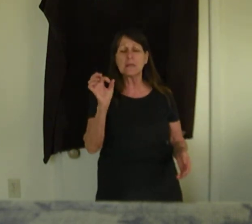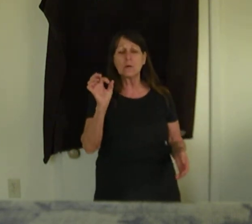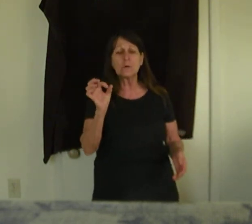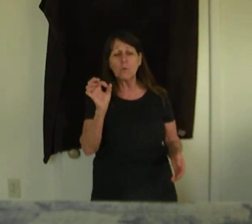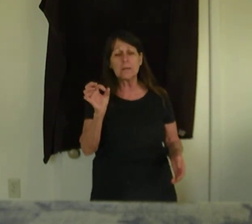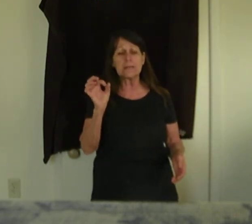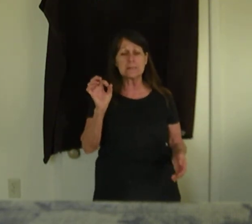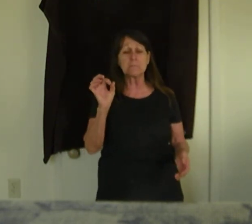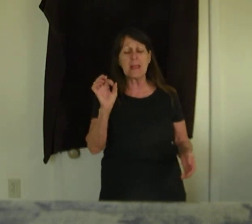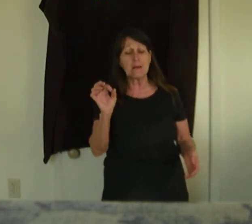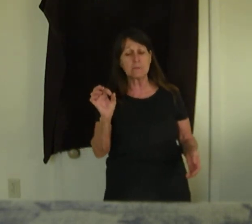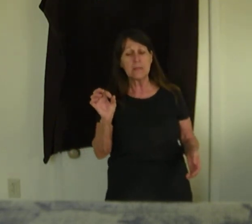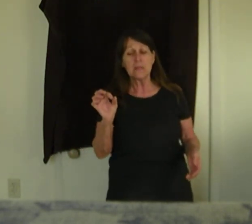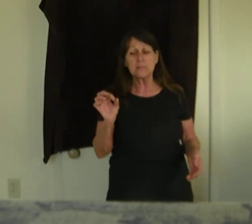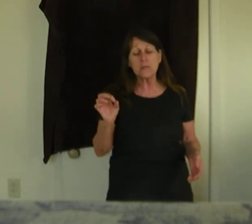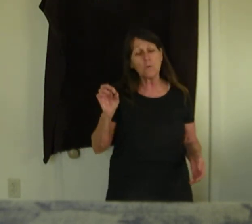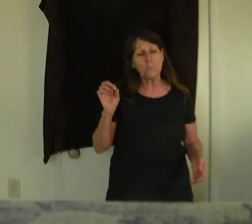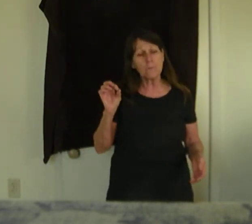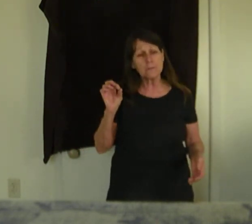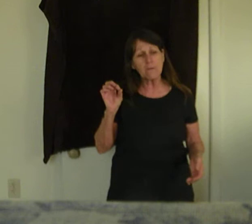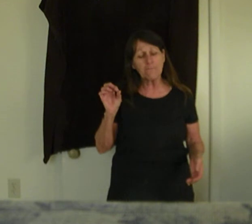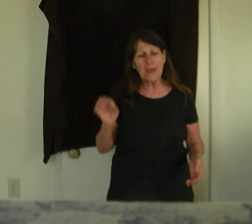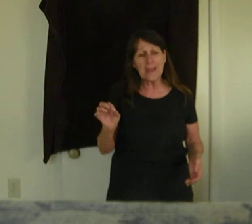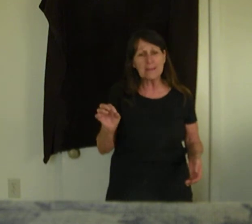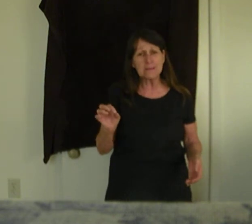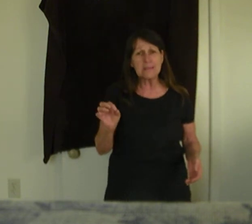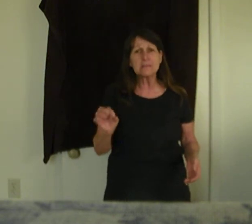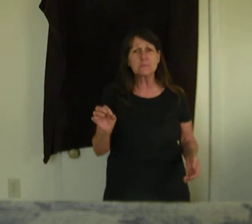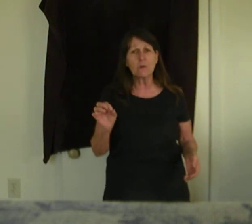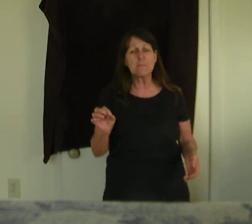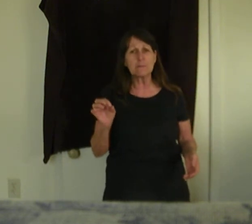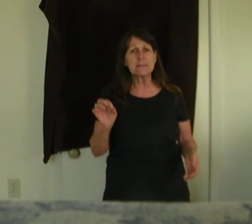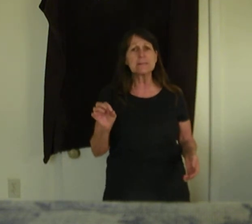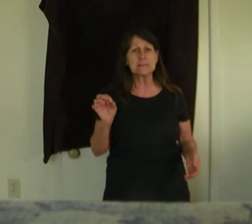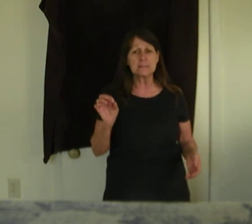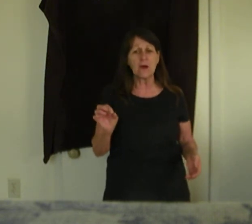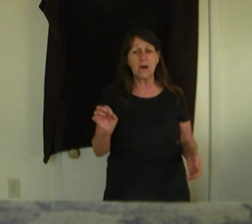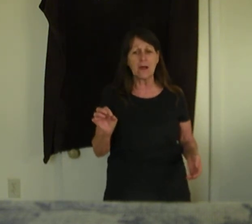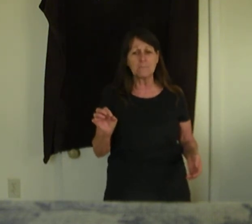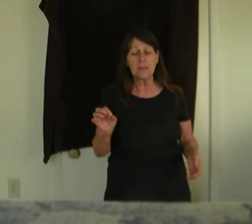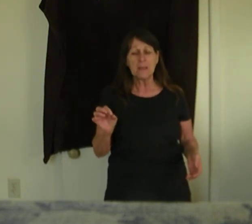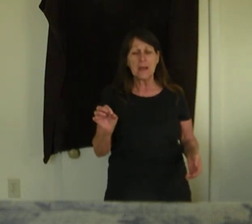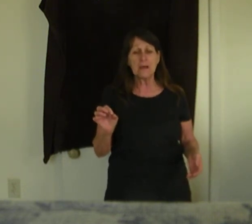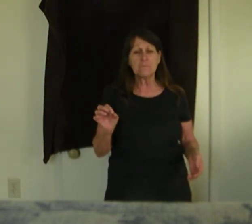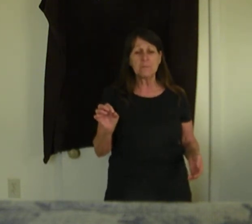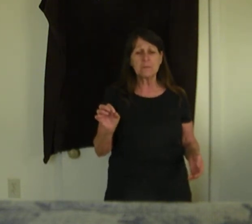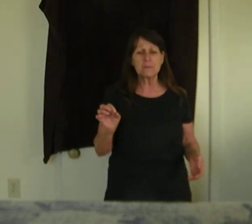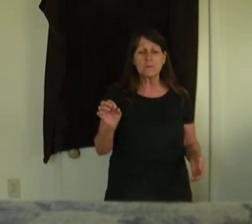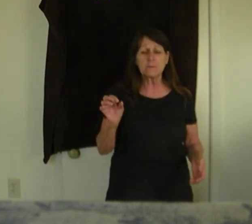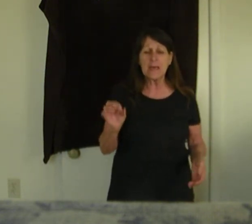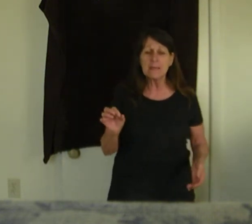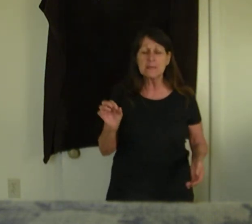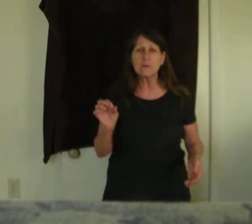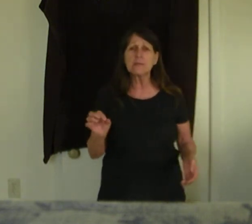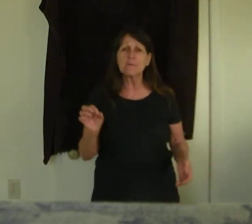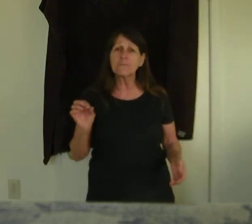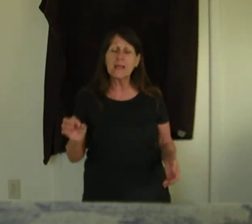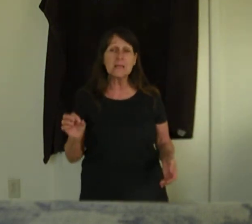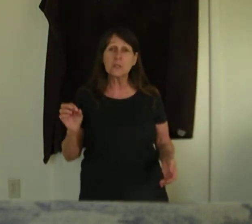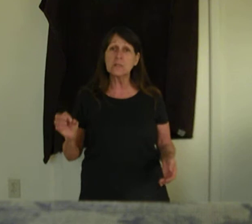gold coin in his mouth. So faith is what pleases God. So they that are in the flesh cannot